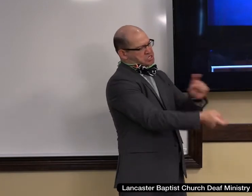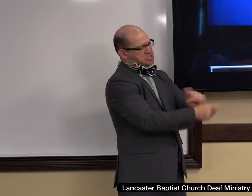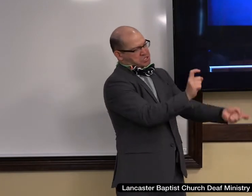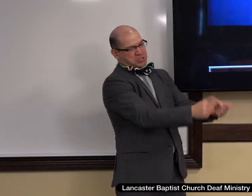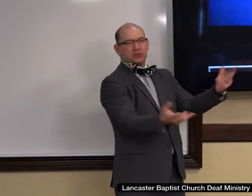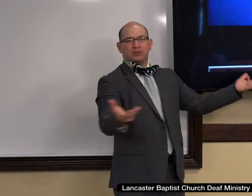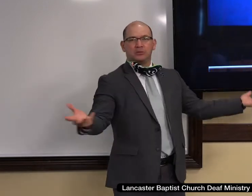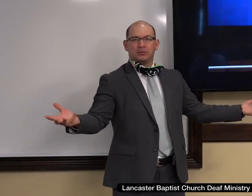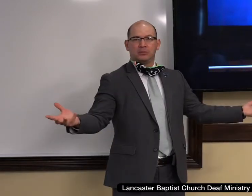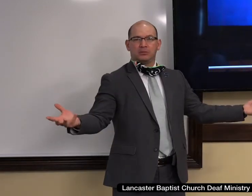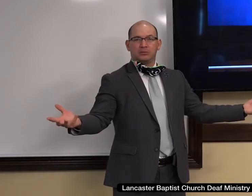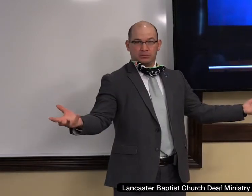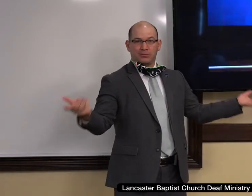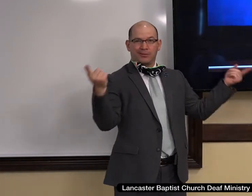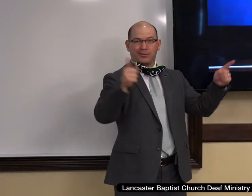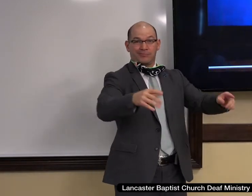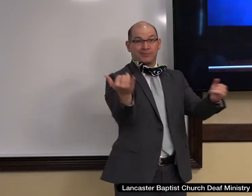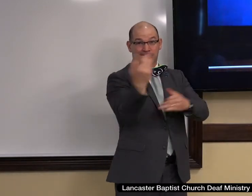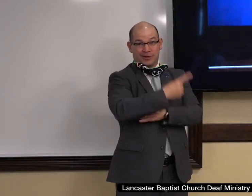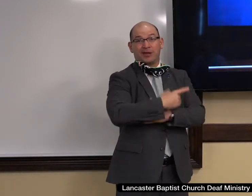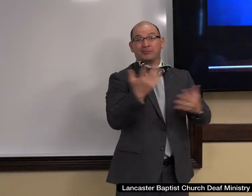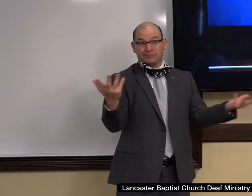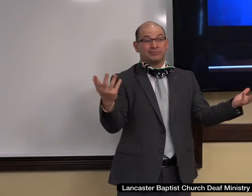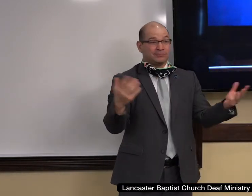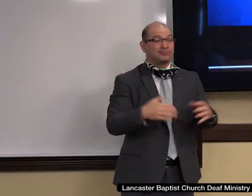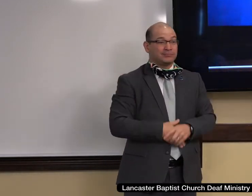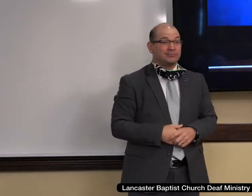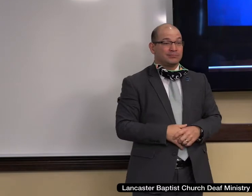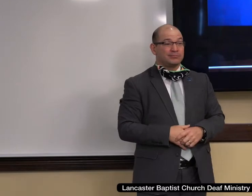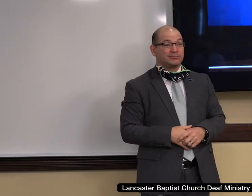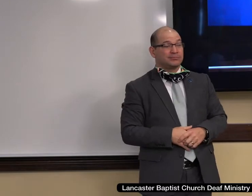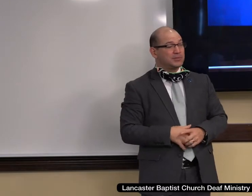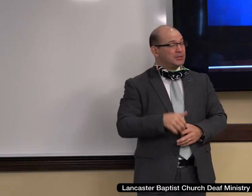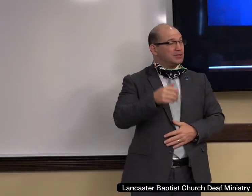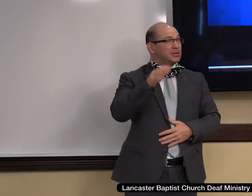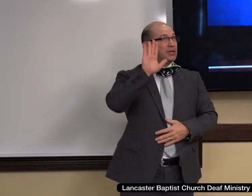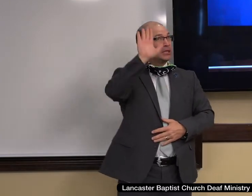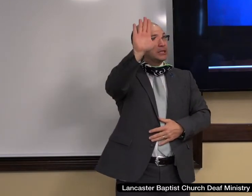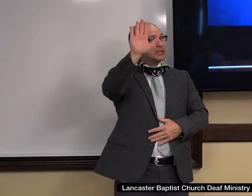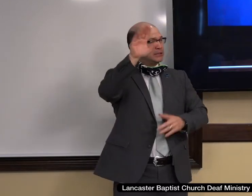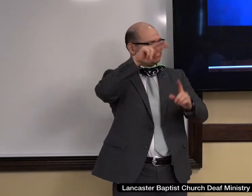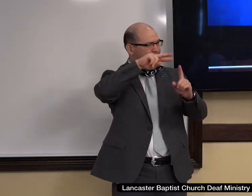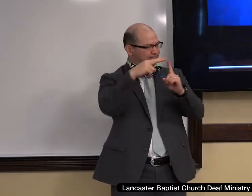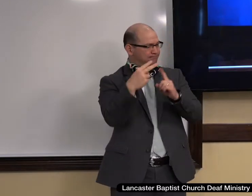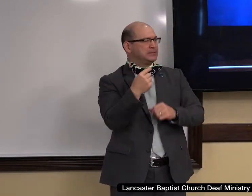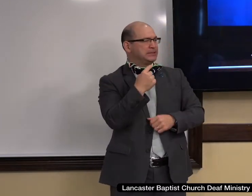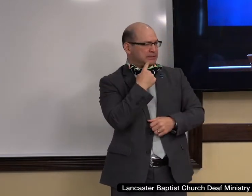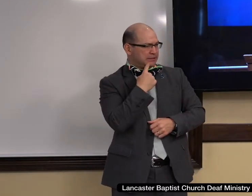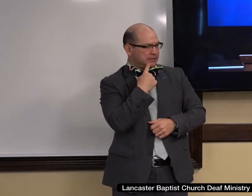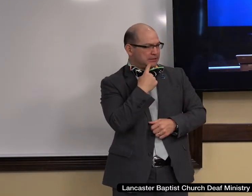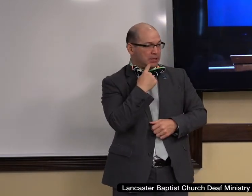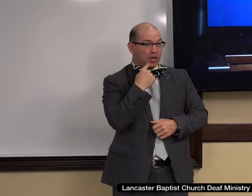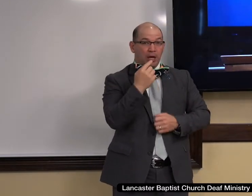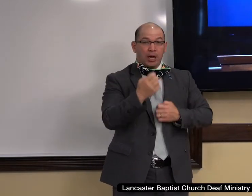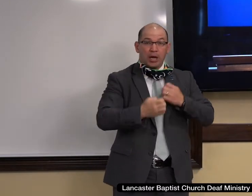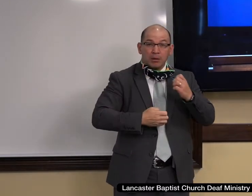in our society today. God's view teaches us that emotion in life is a